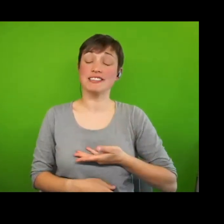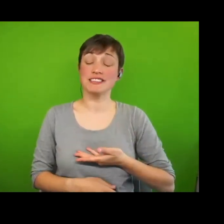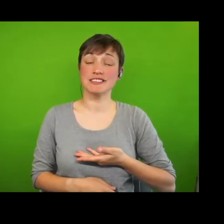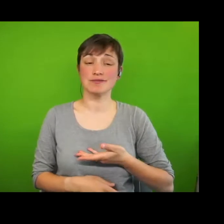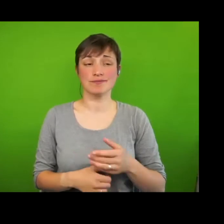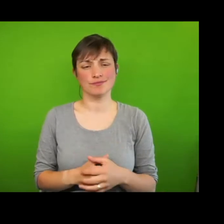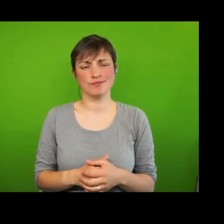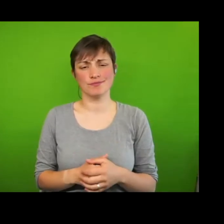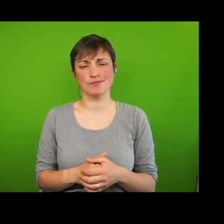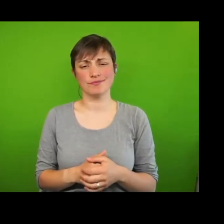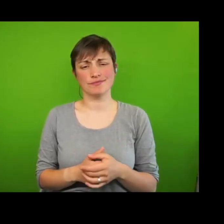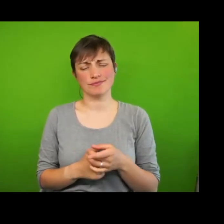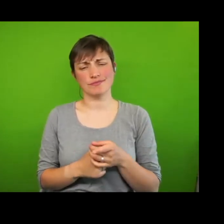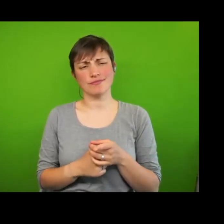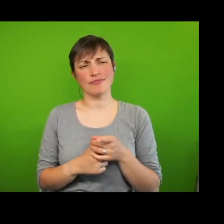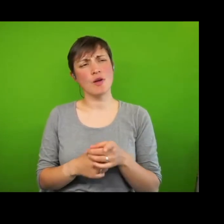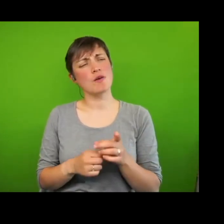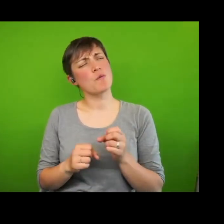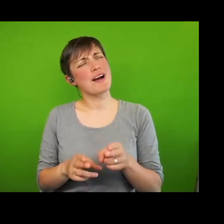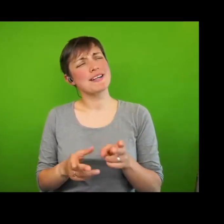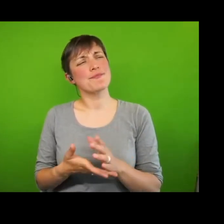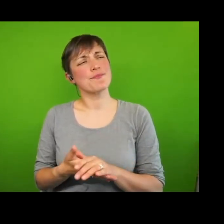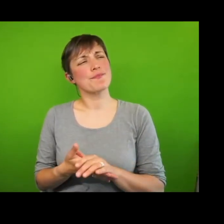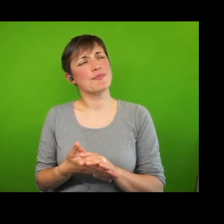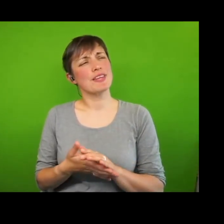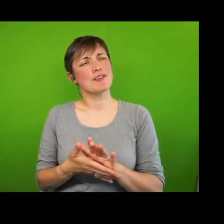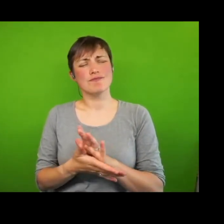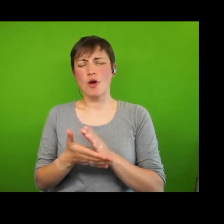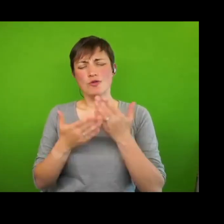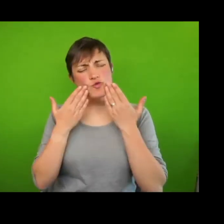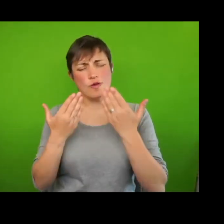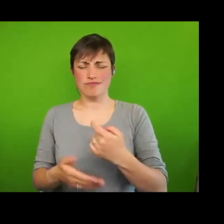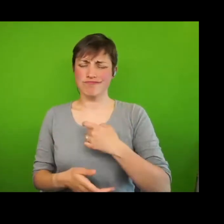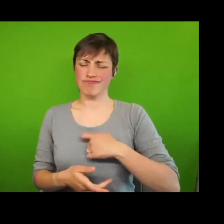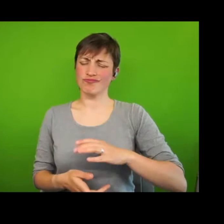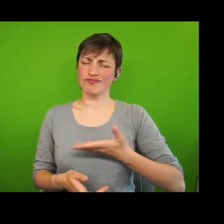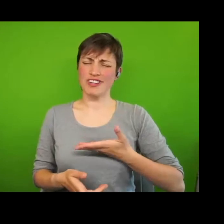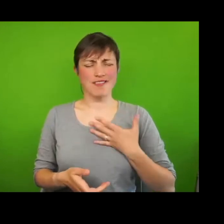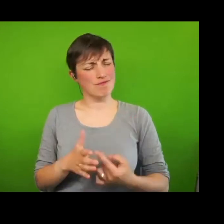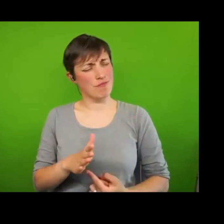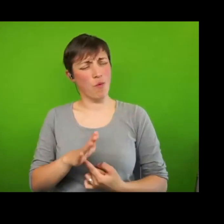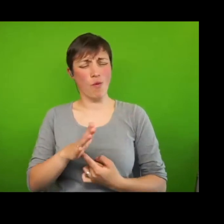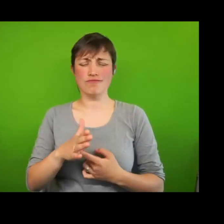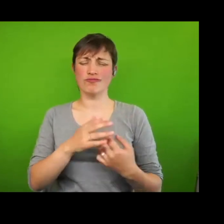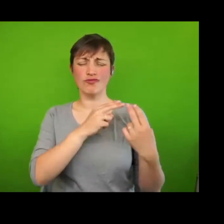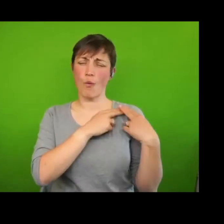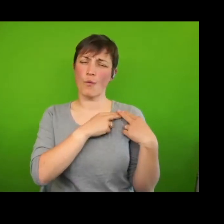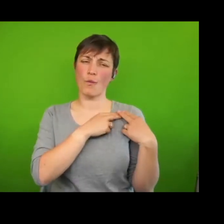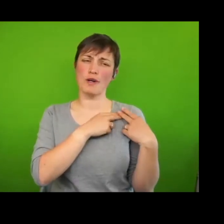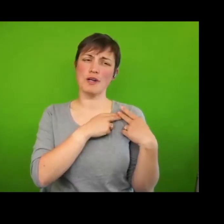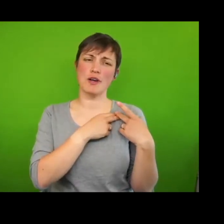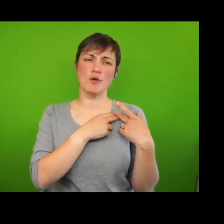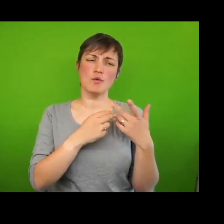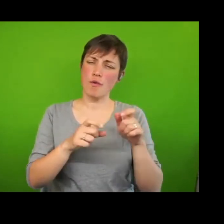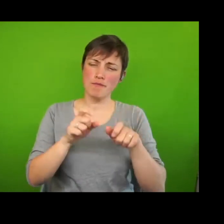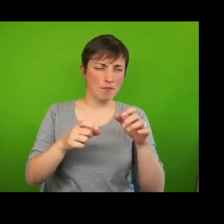approach views human rights as having an important role to play in governing relations between those with greater and